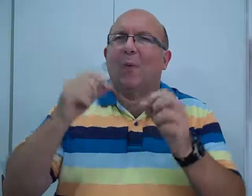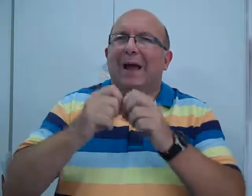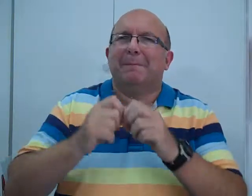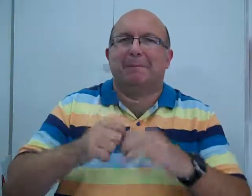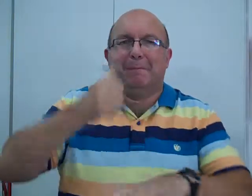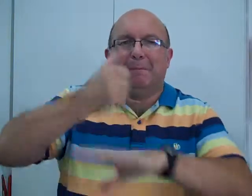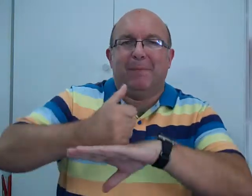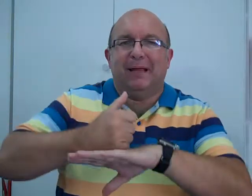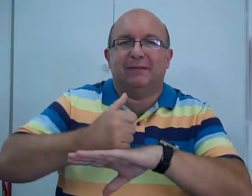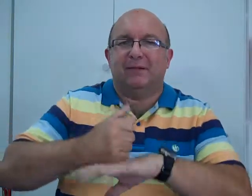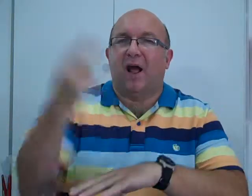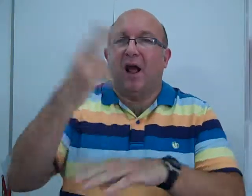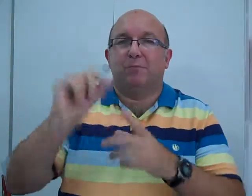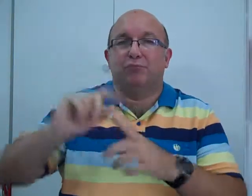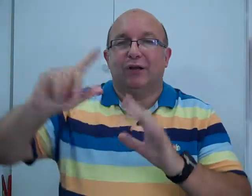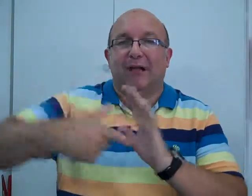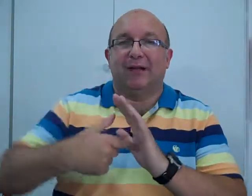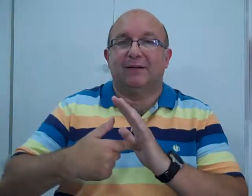What's able